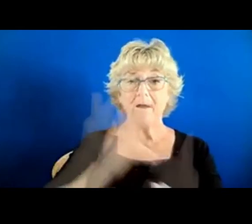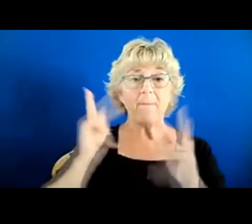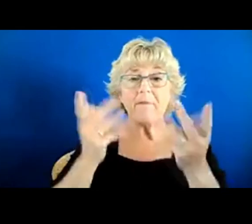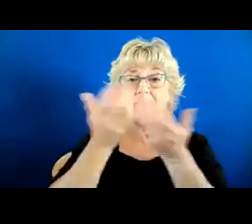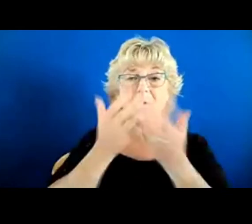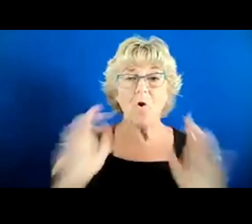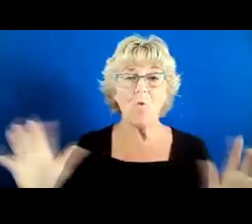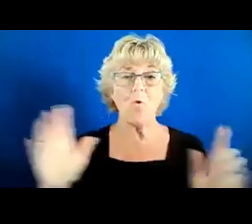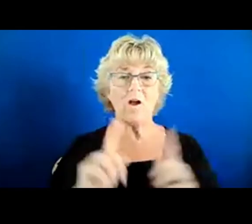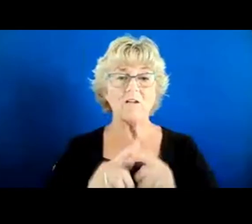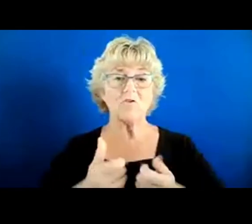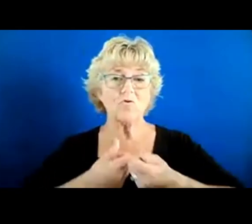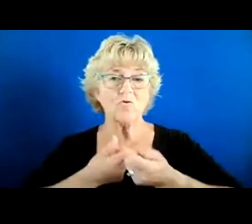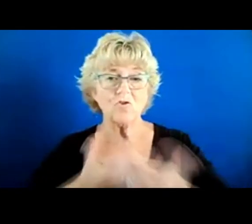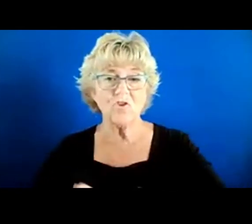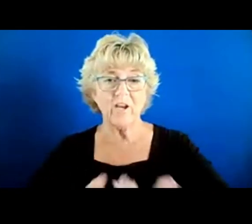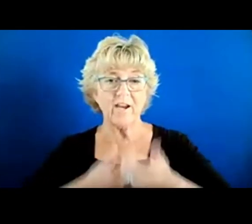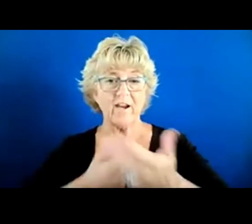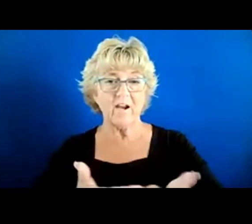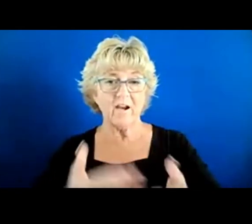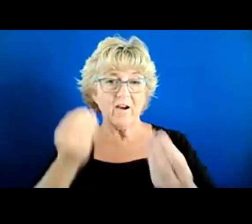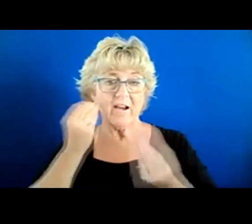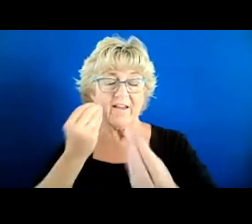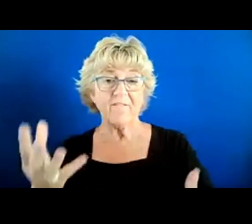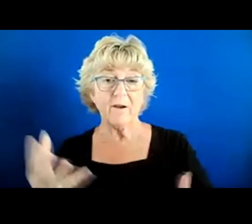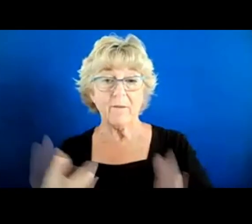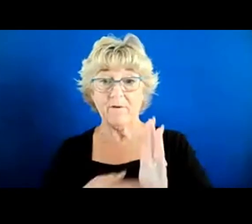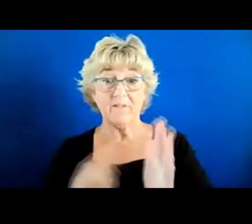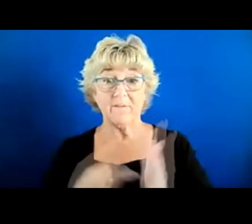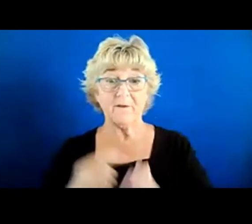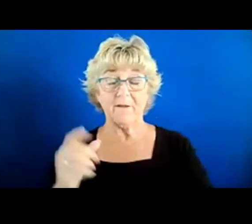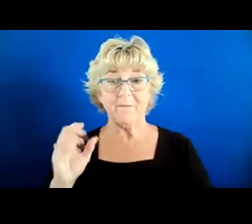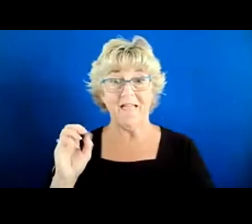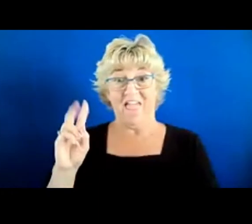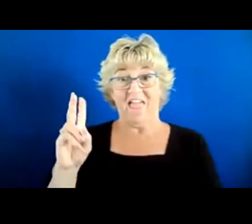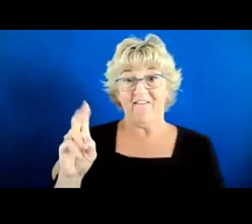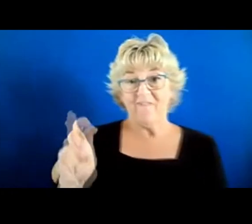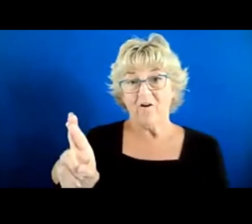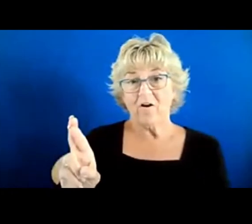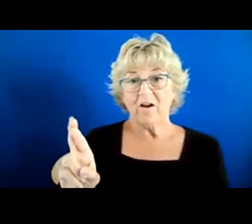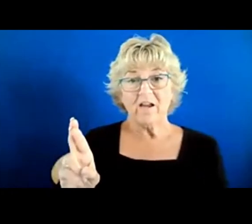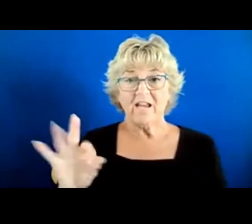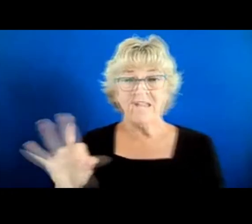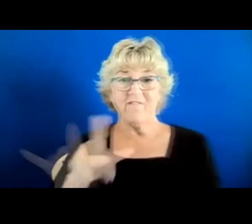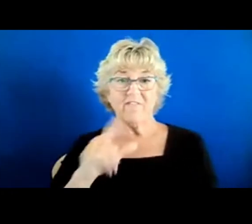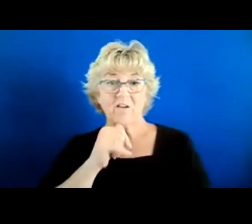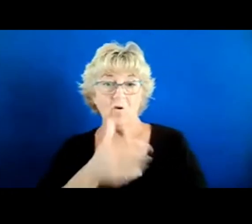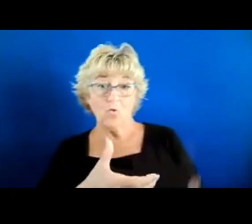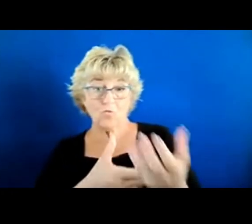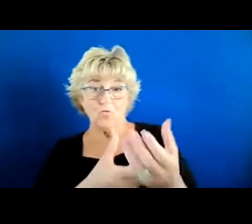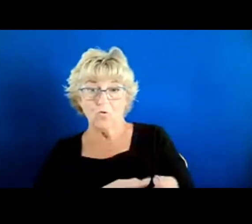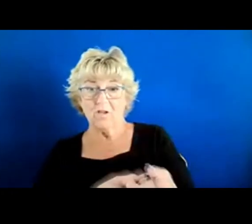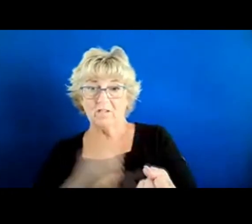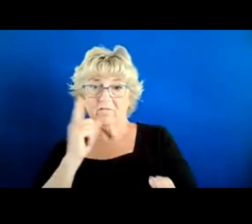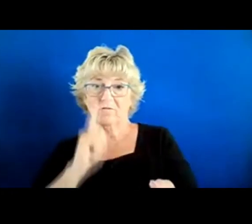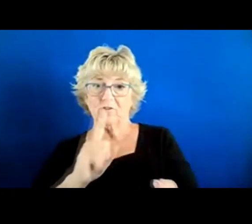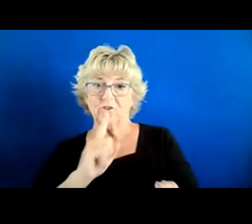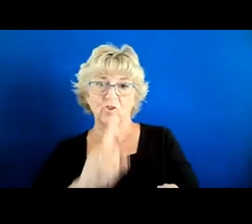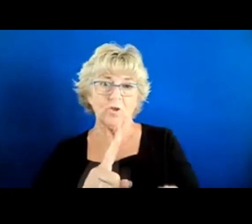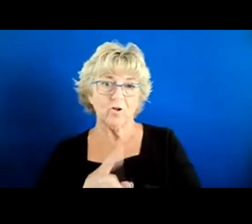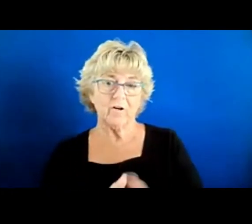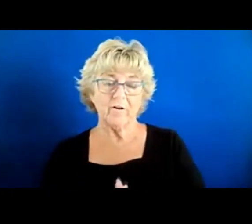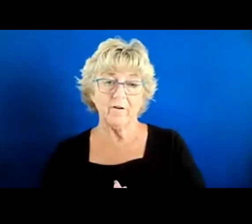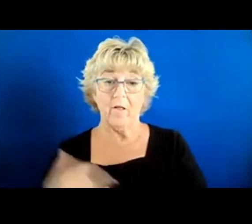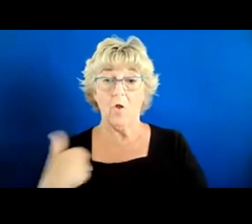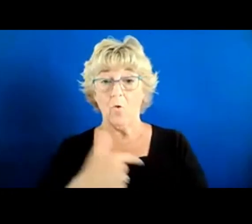to share information, sometimes ever, but not if they don't trust. And we've,